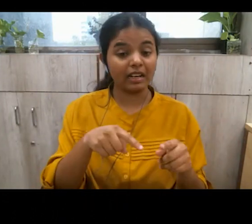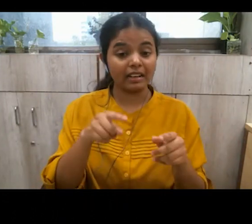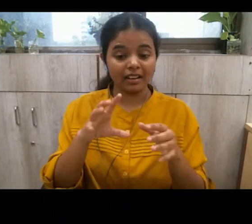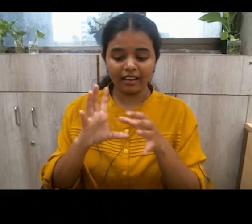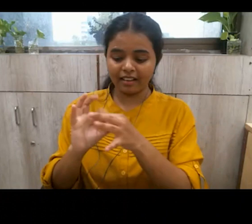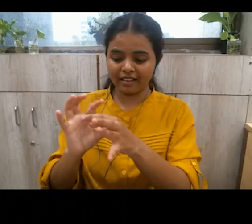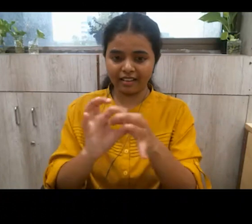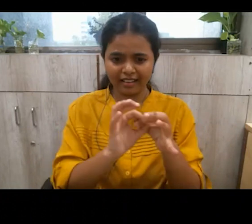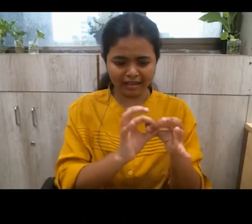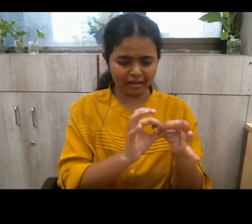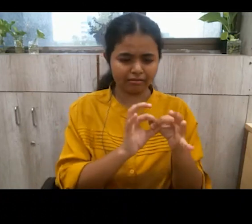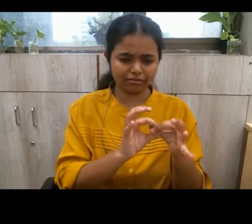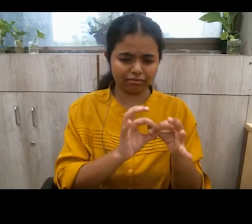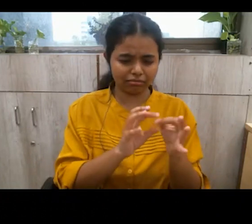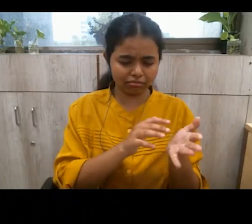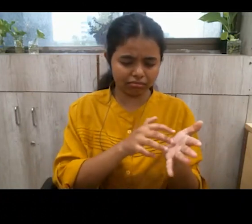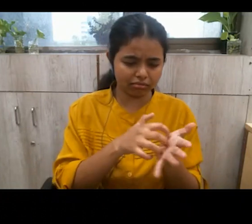in our society